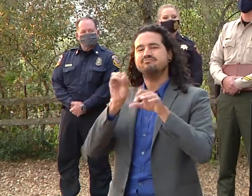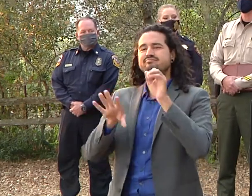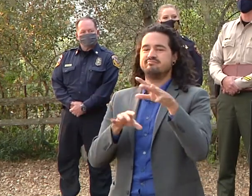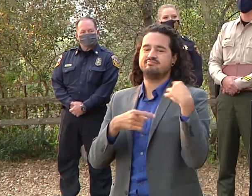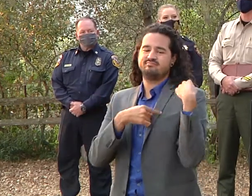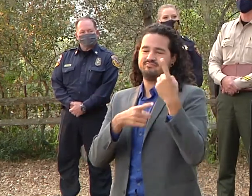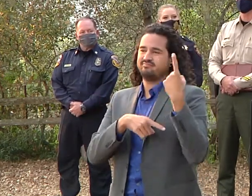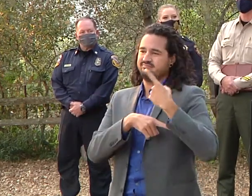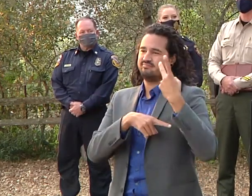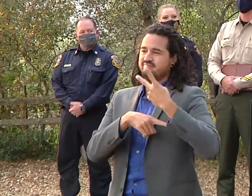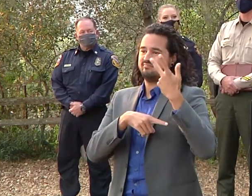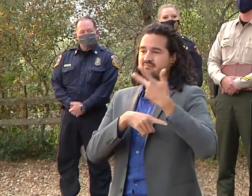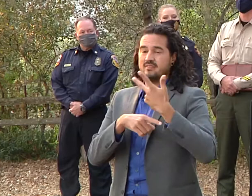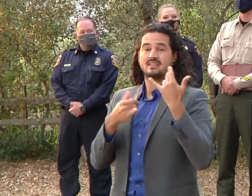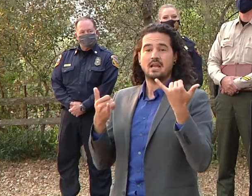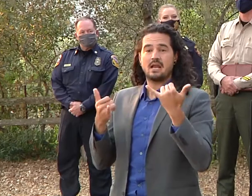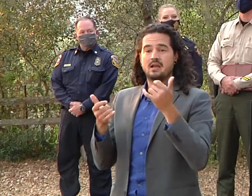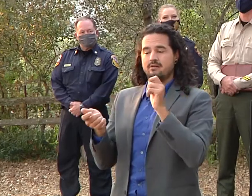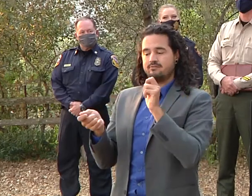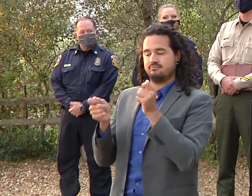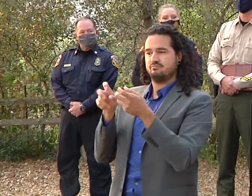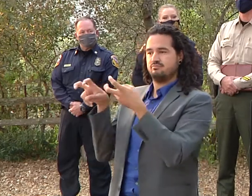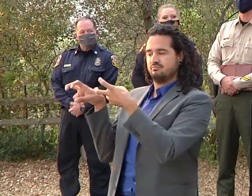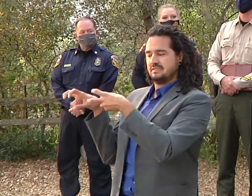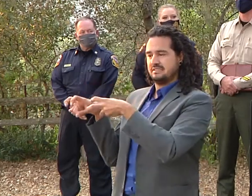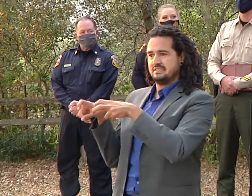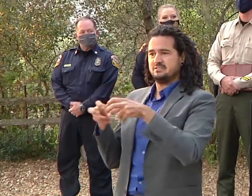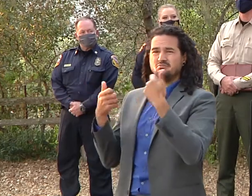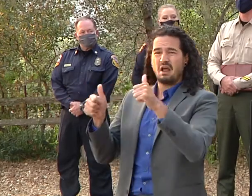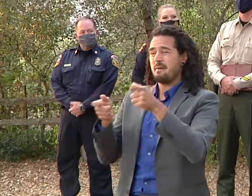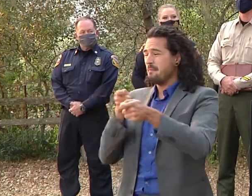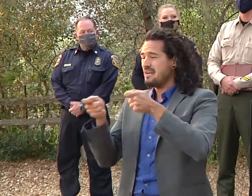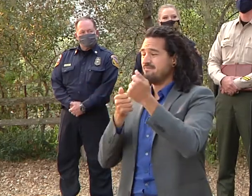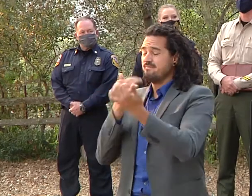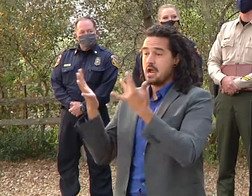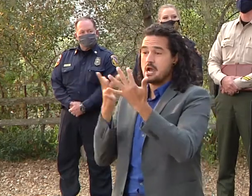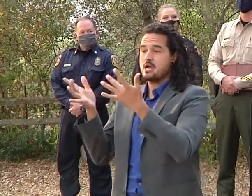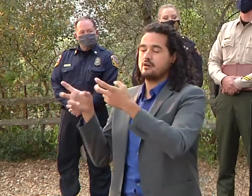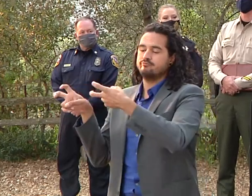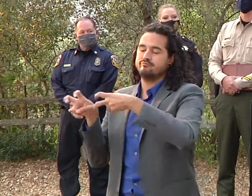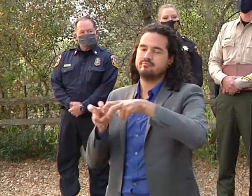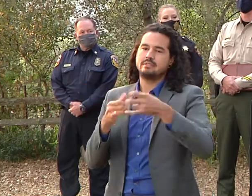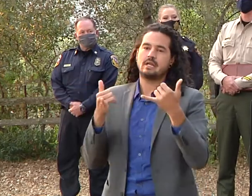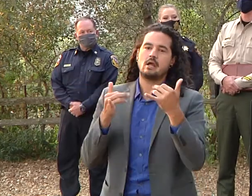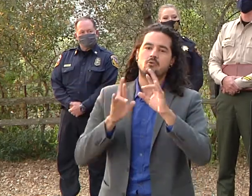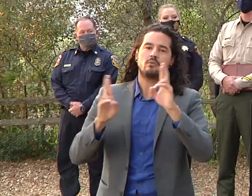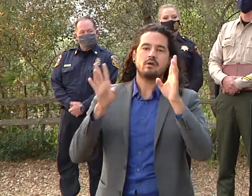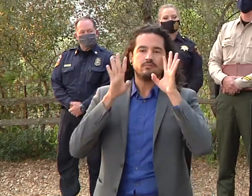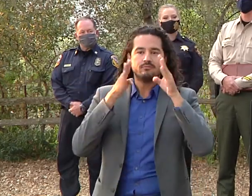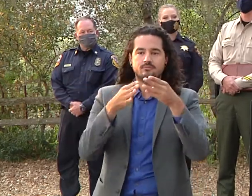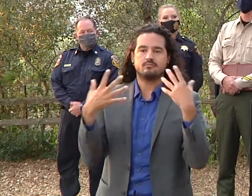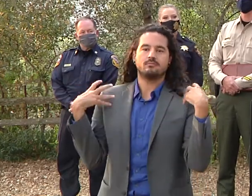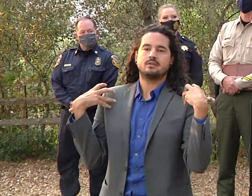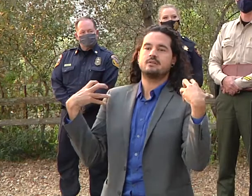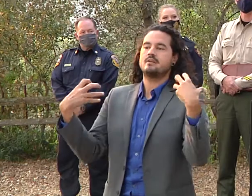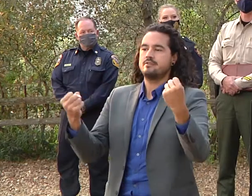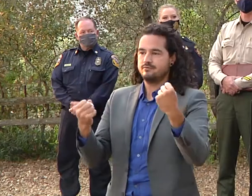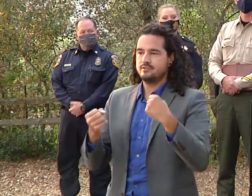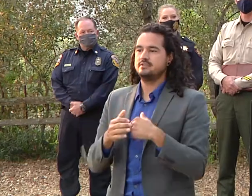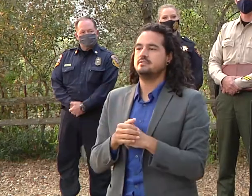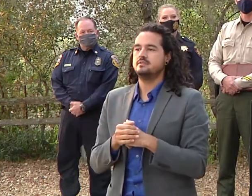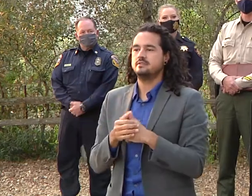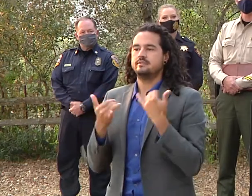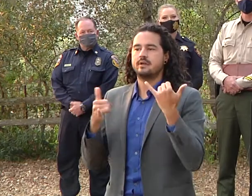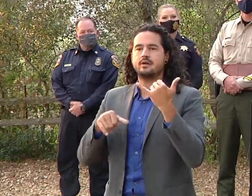transitioning from a mitigation to a recovery phase as we continue to improve the lines with that just understanding and